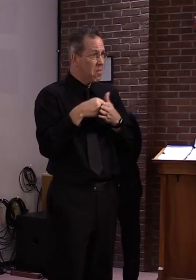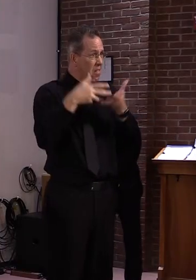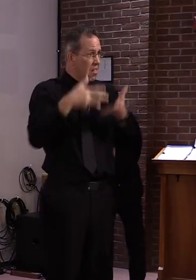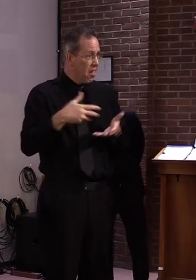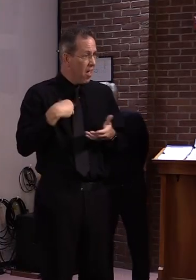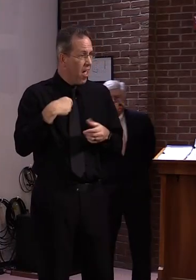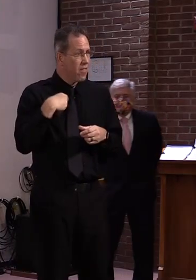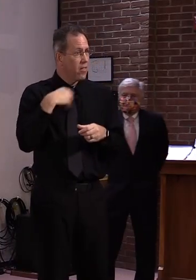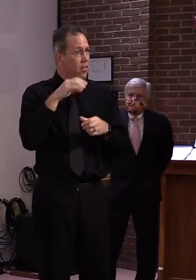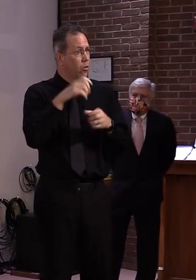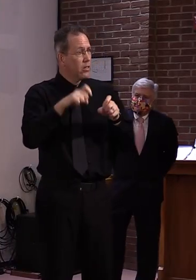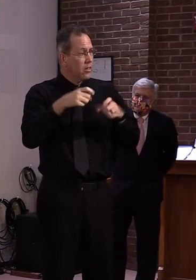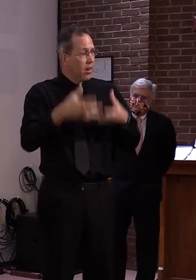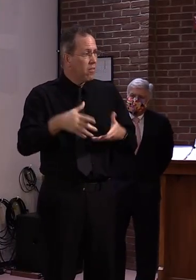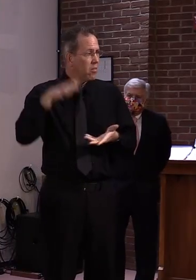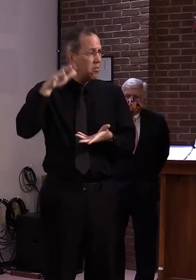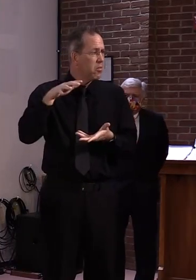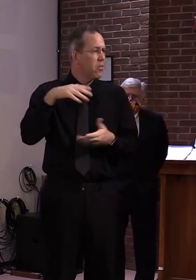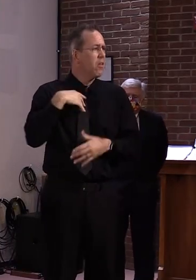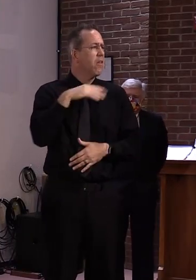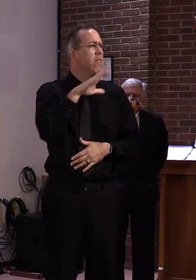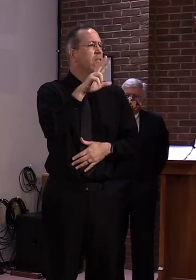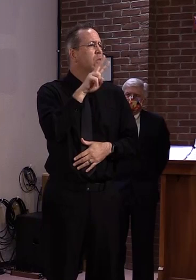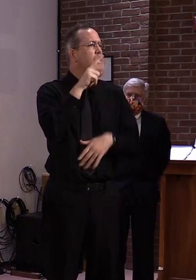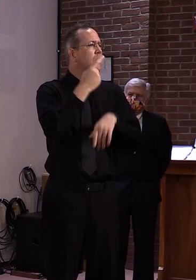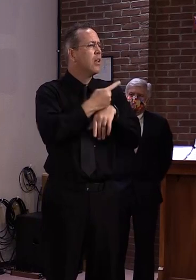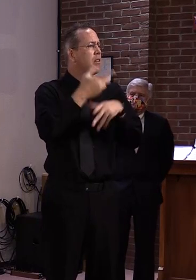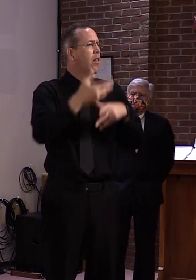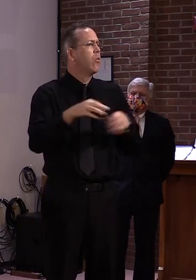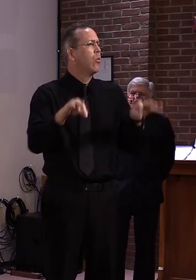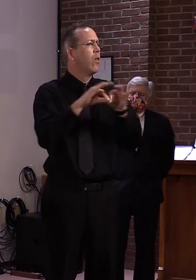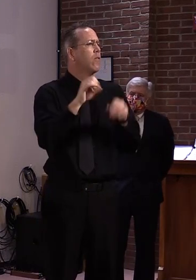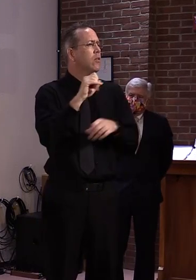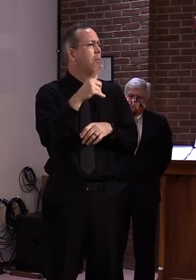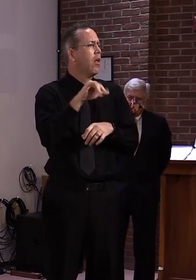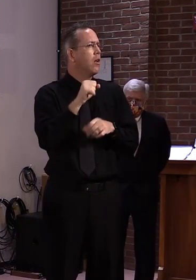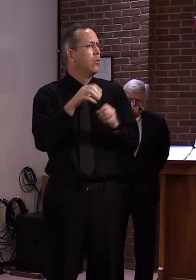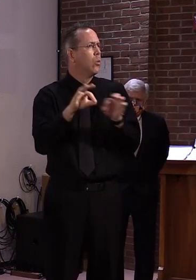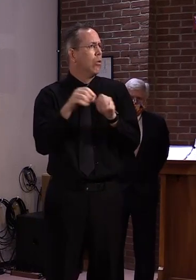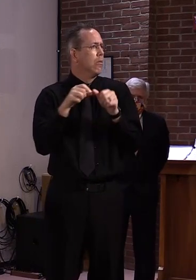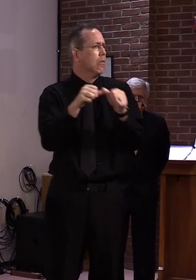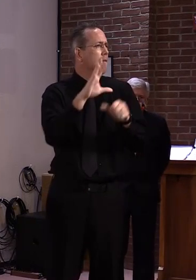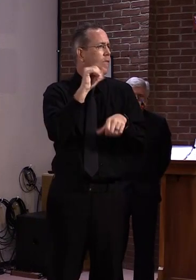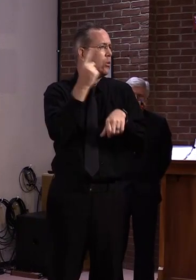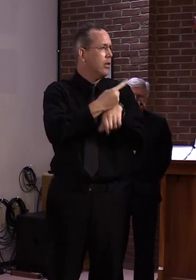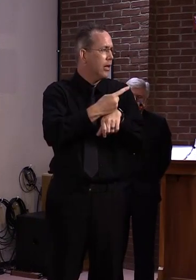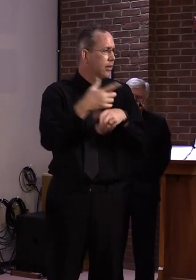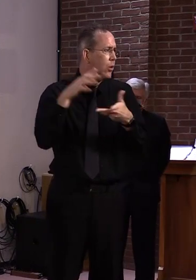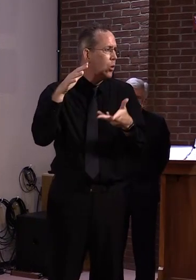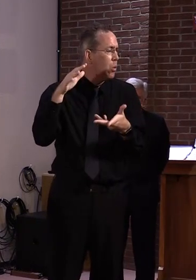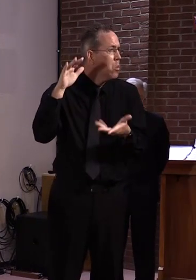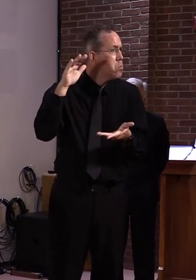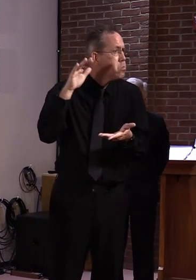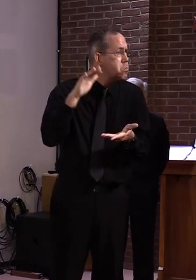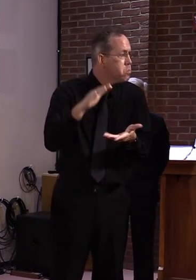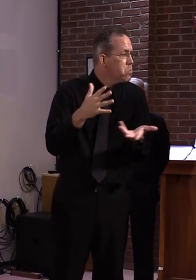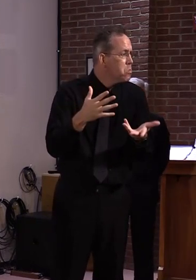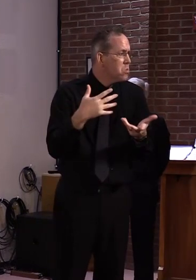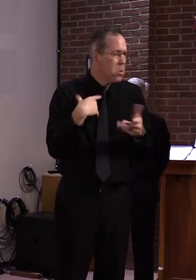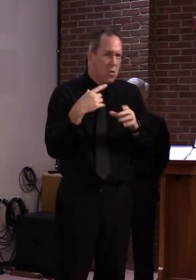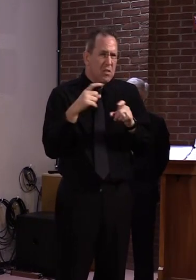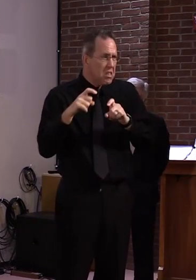I think it's good news for us where we can continue at the pace where, when we've increased the testing capacity,